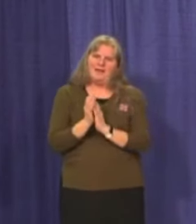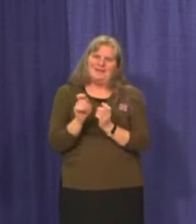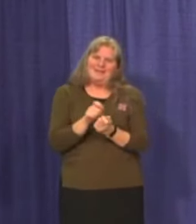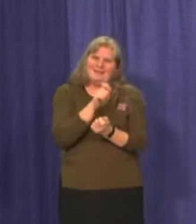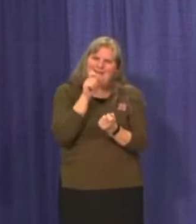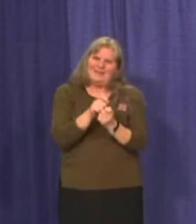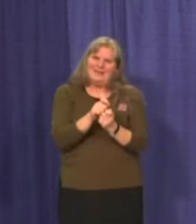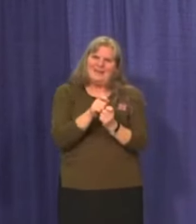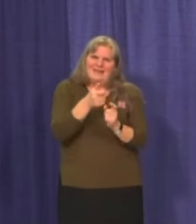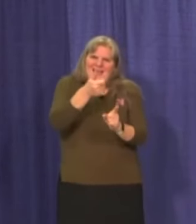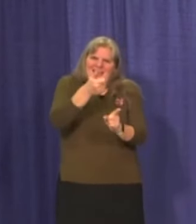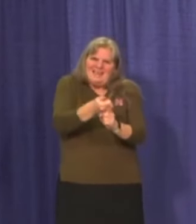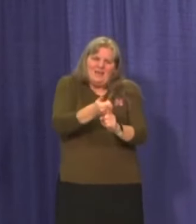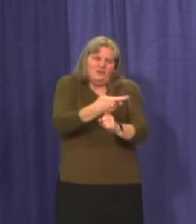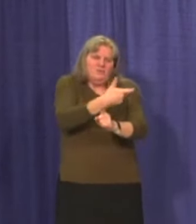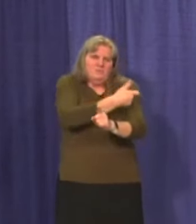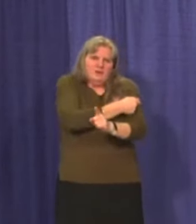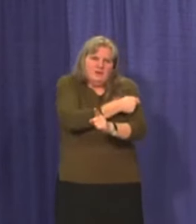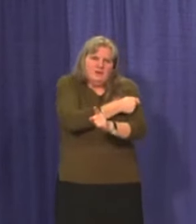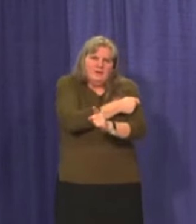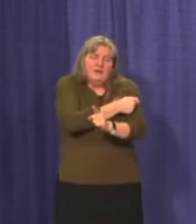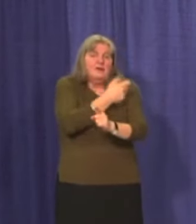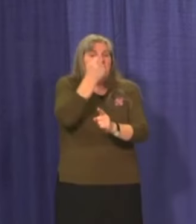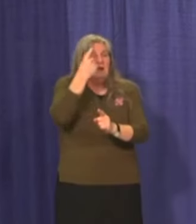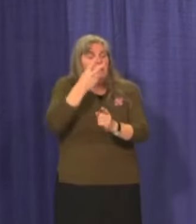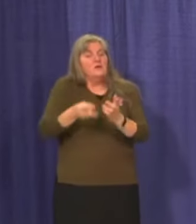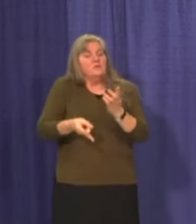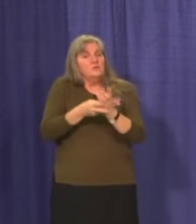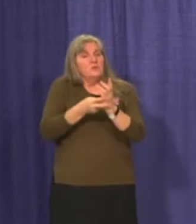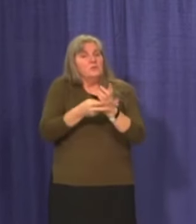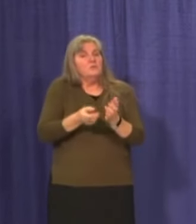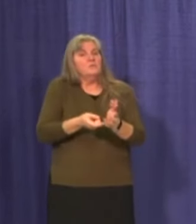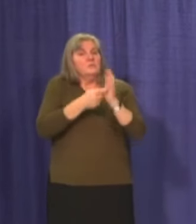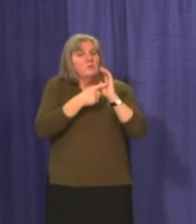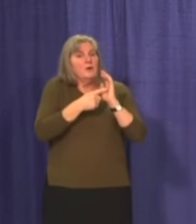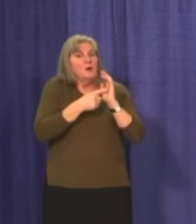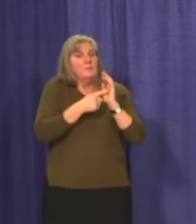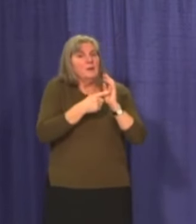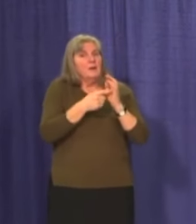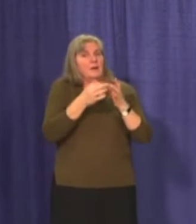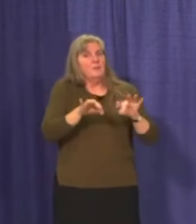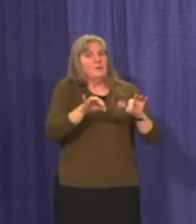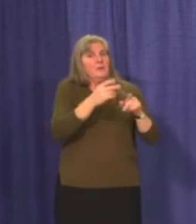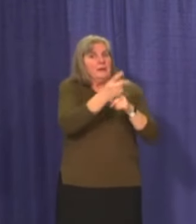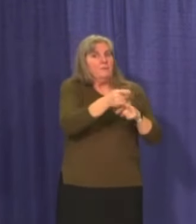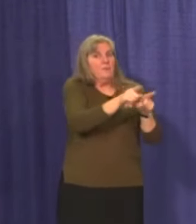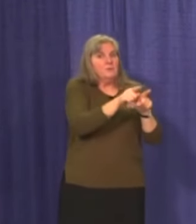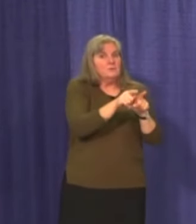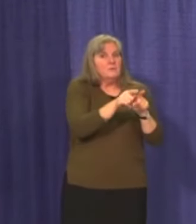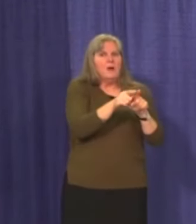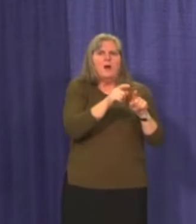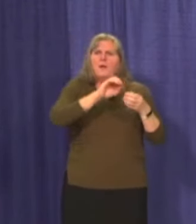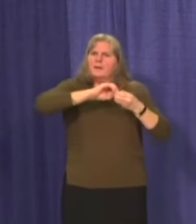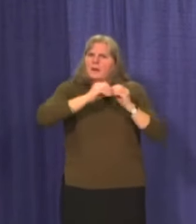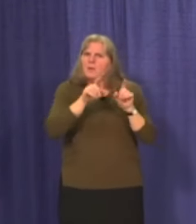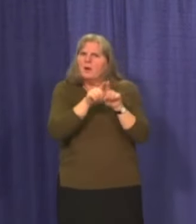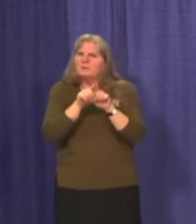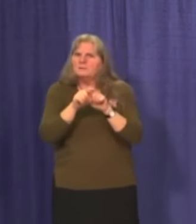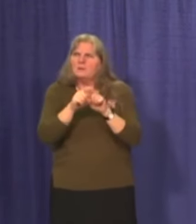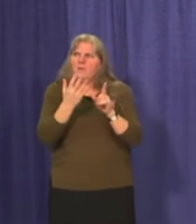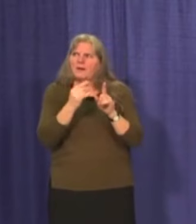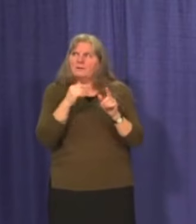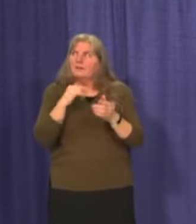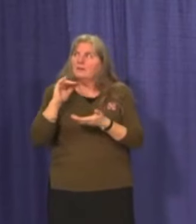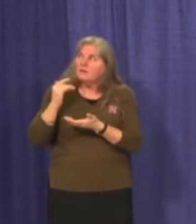dose, not just because of Moderna's storage requirements, but because we are actively managing inventory while awaiting